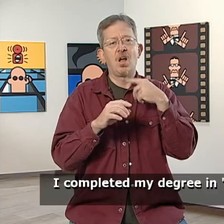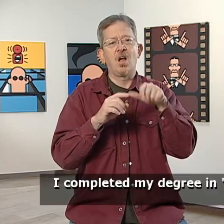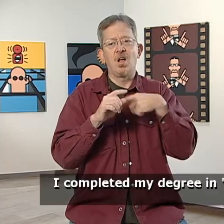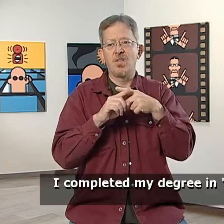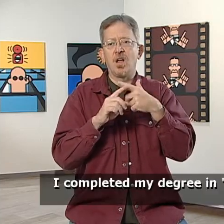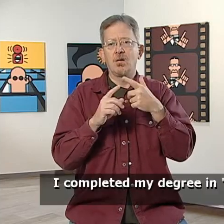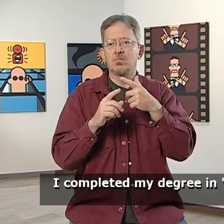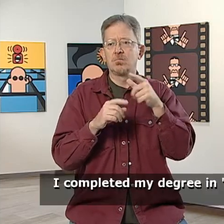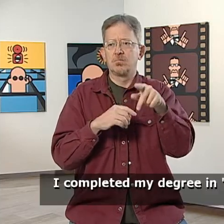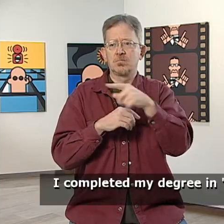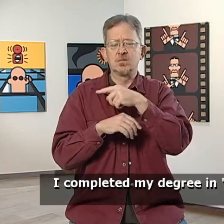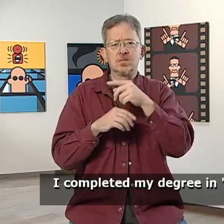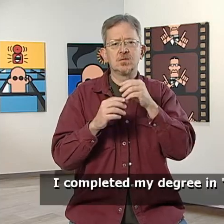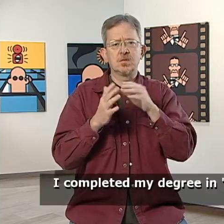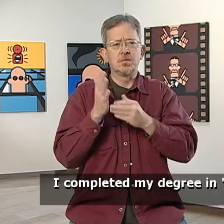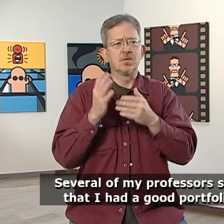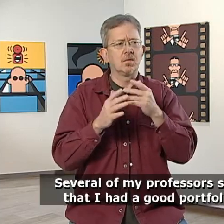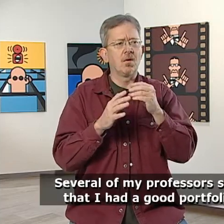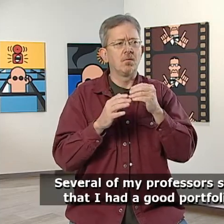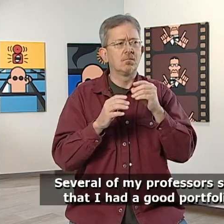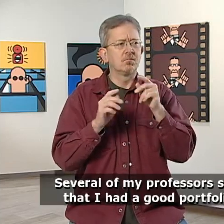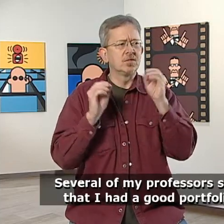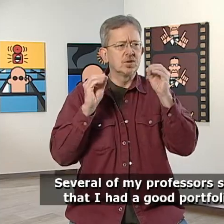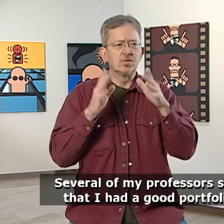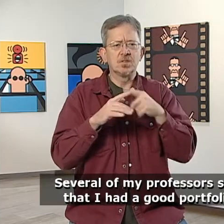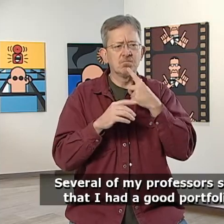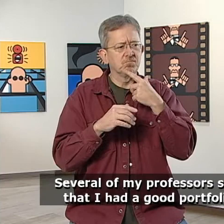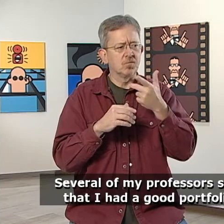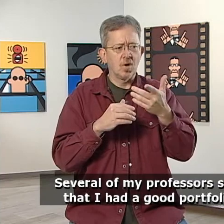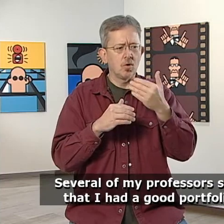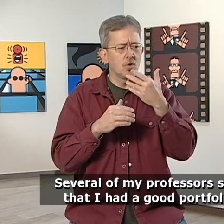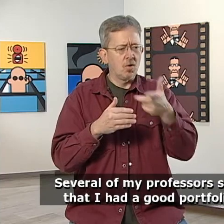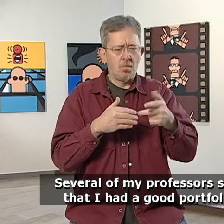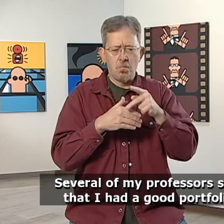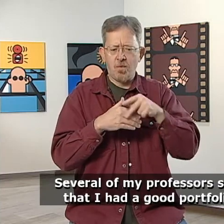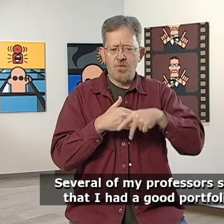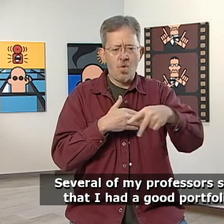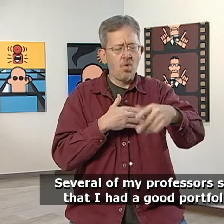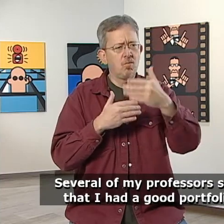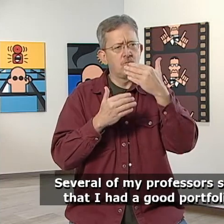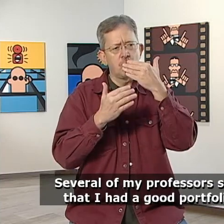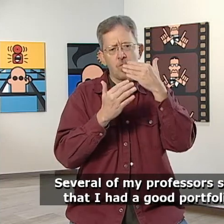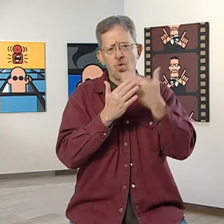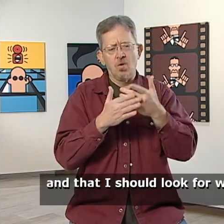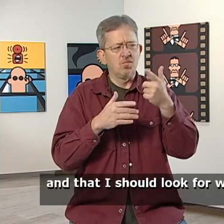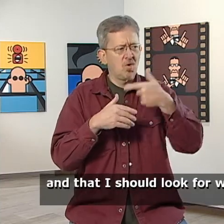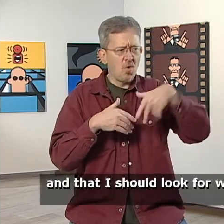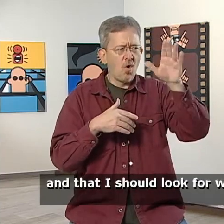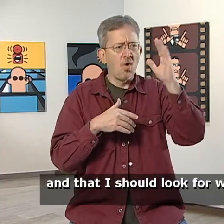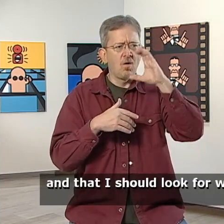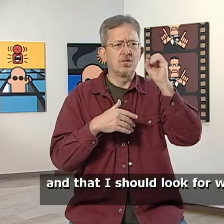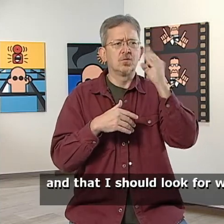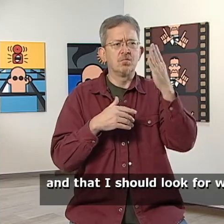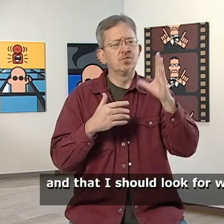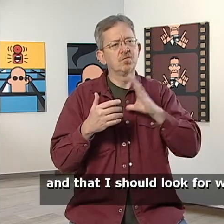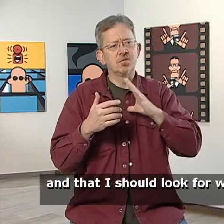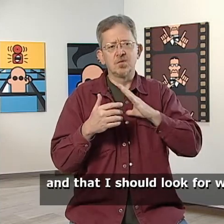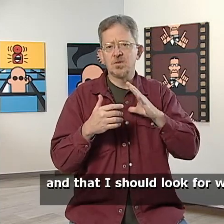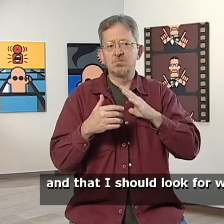I completed my degree in 83. Several of my professors said that I had a good portfolio and I thought I should look for work.